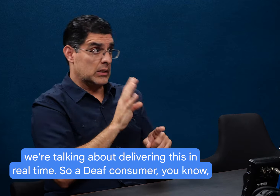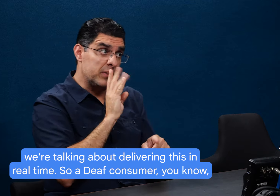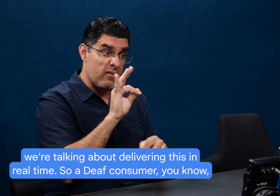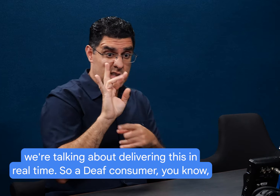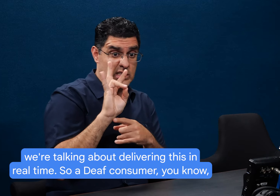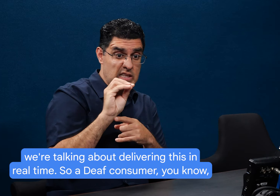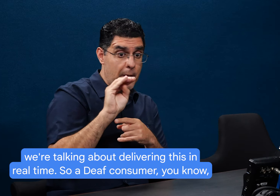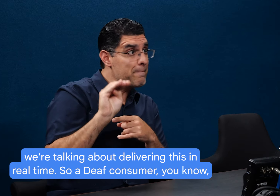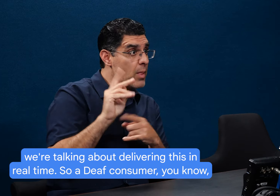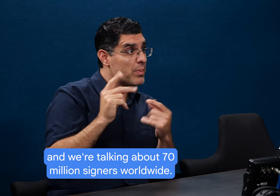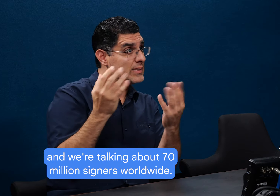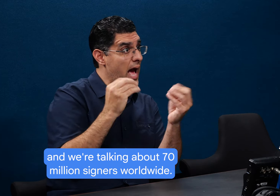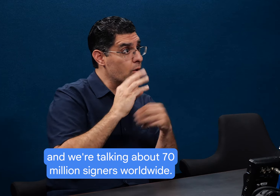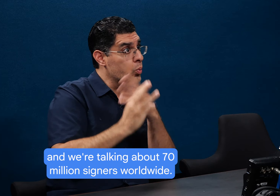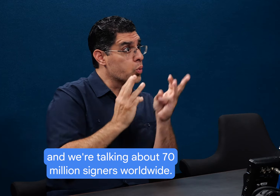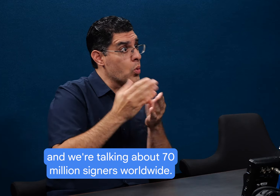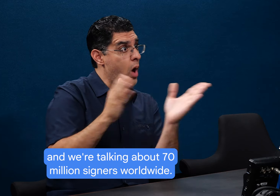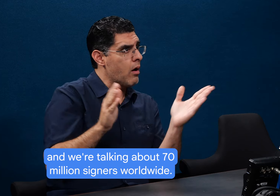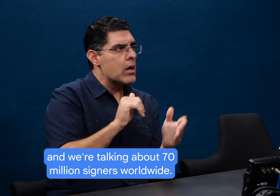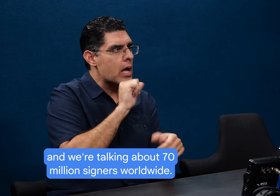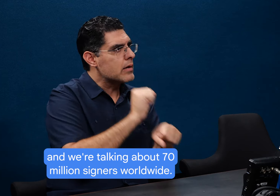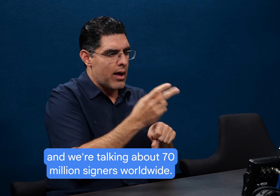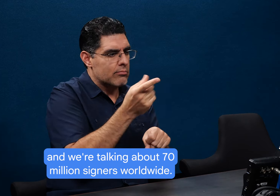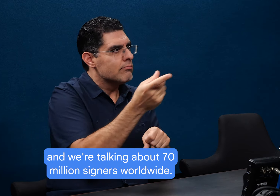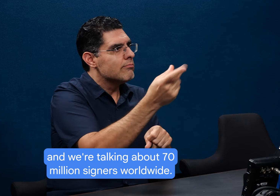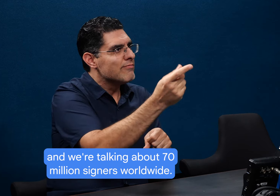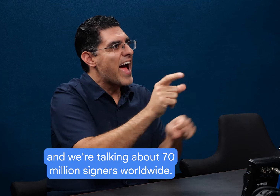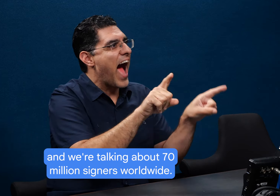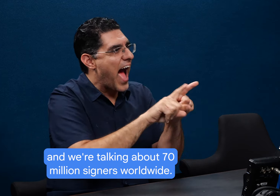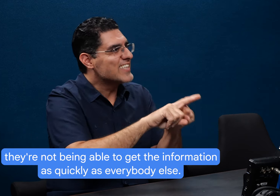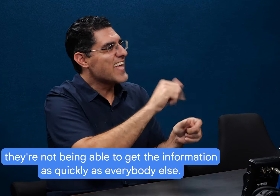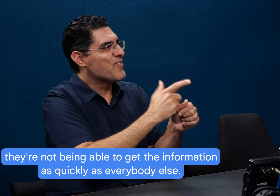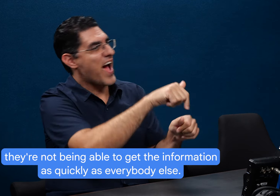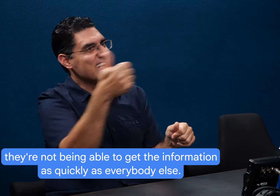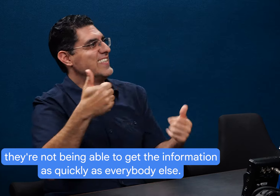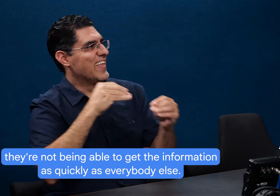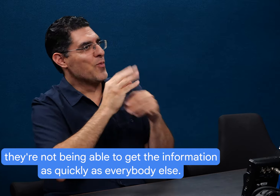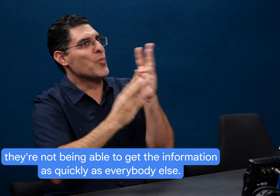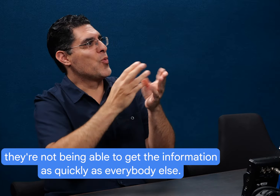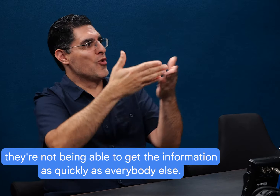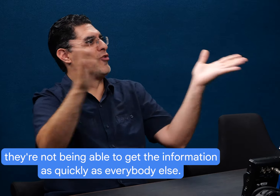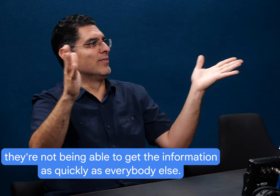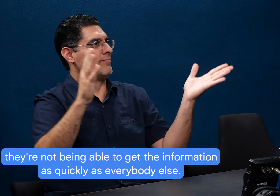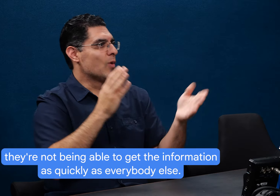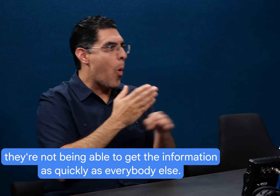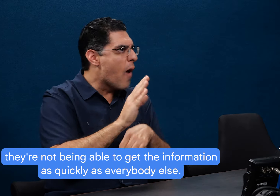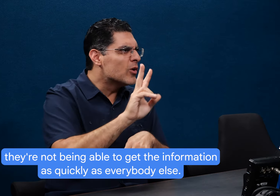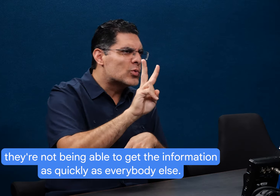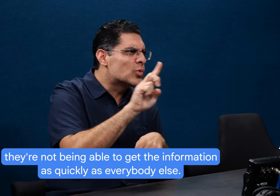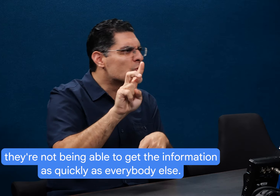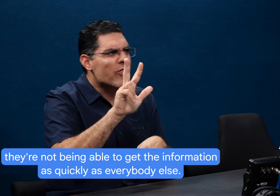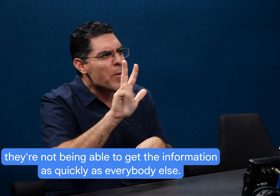So a deaf consumer, you know, and we're talking about 70 million signers worldwide, uh, they're not being able to get the information as